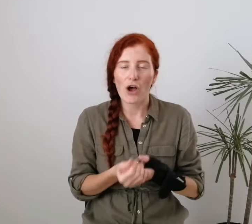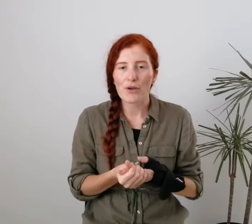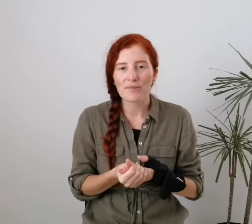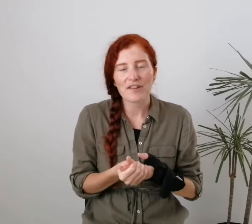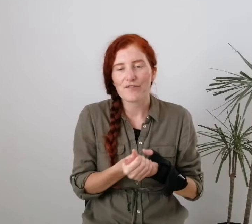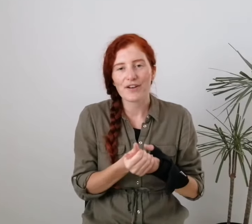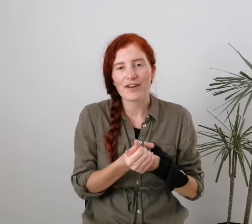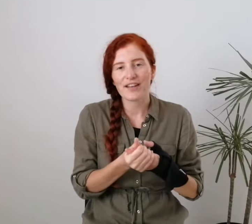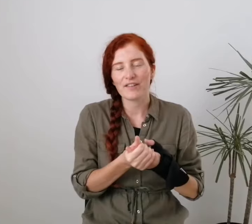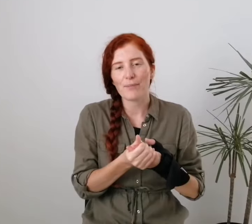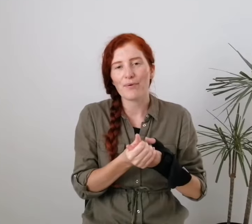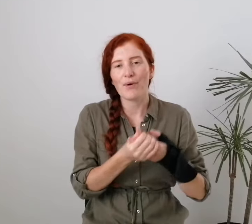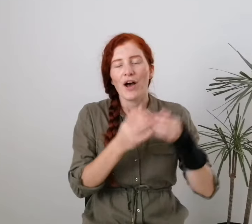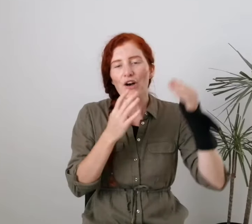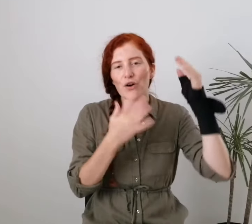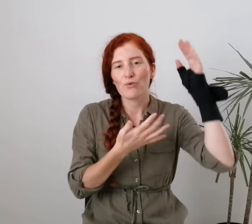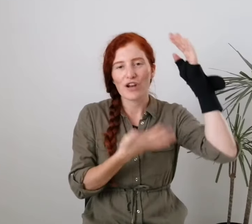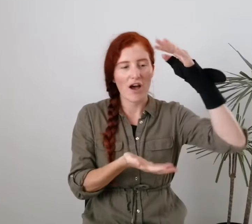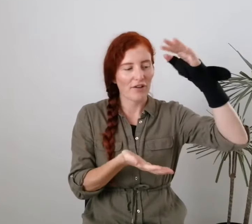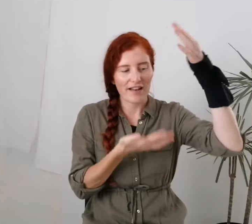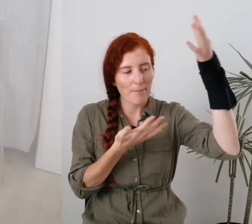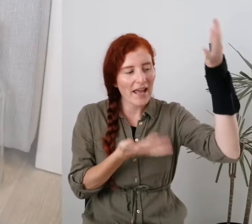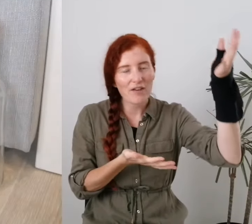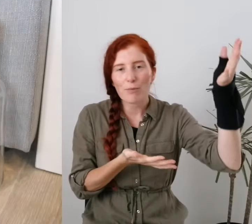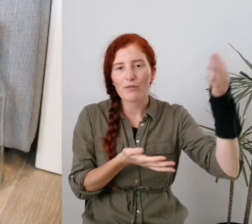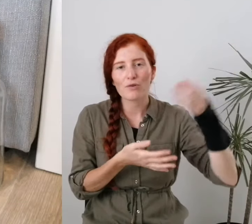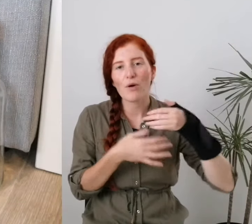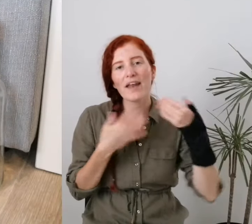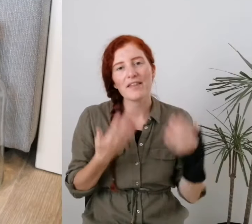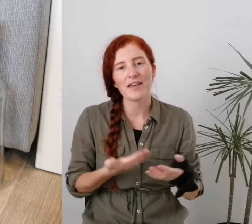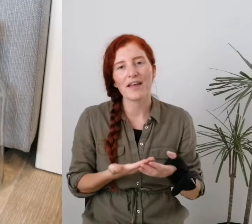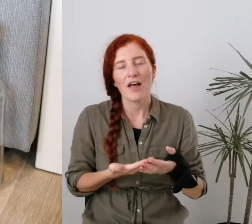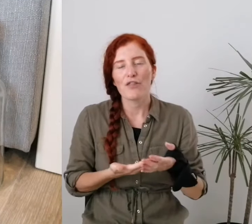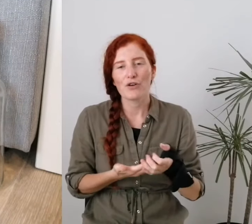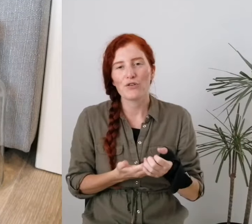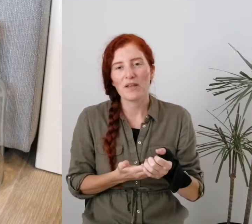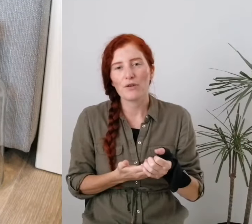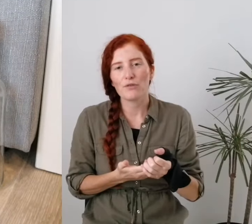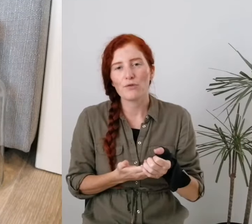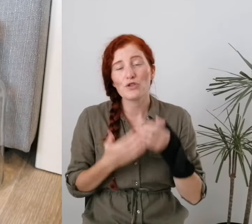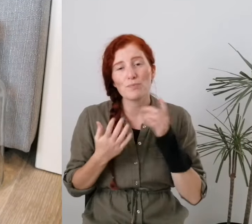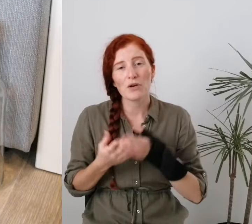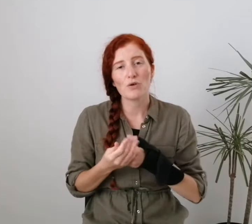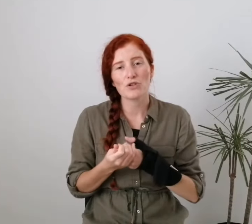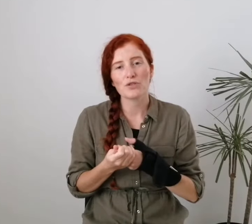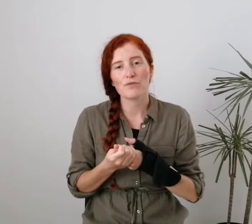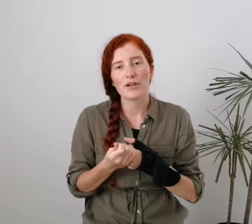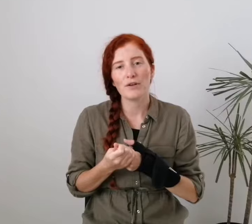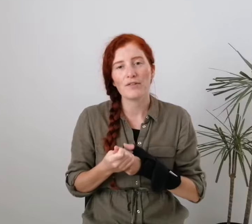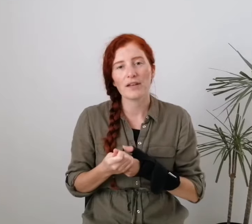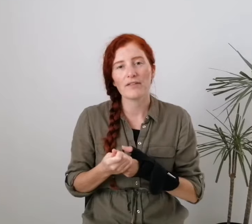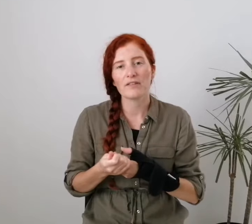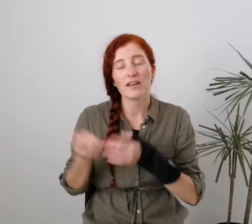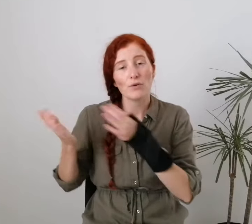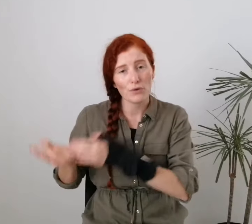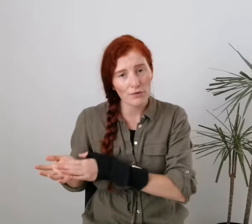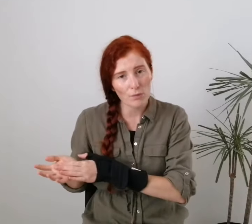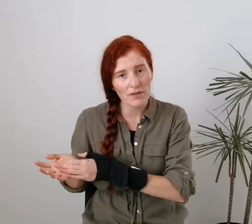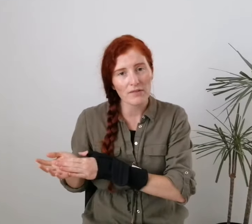your home, say for example, an old glass lemonade bottle or anything that could be useful. Just be cautious of reusing the single-use ones.